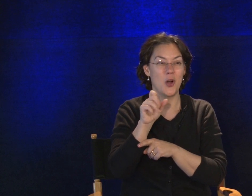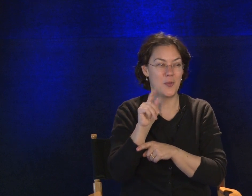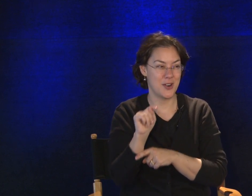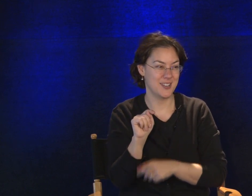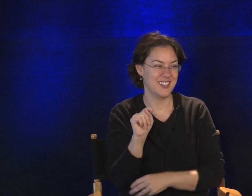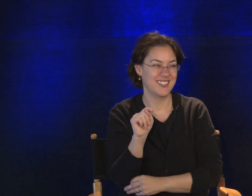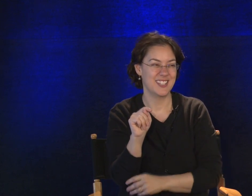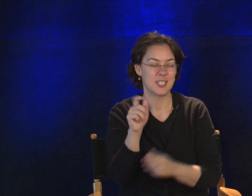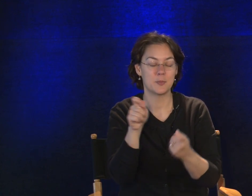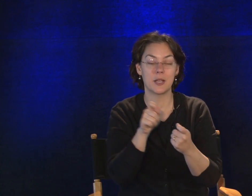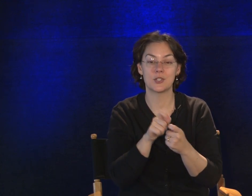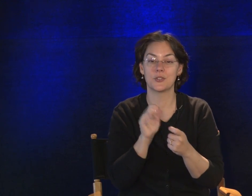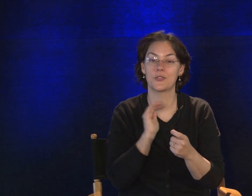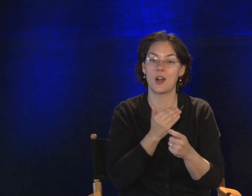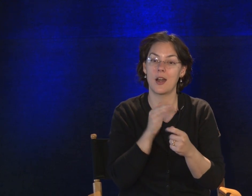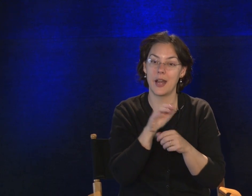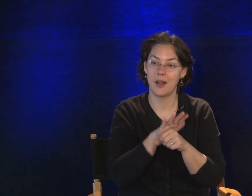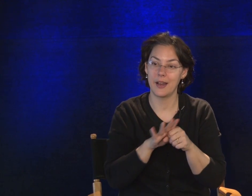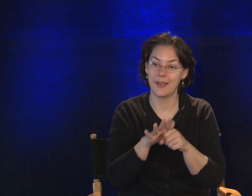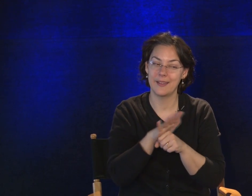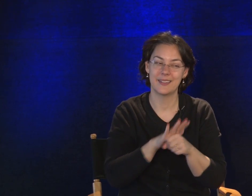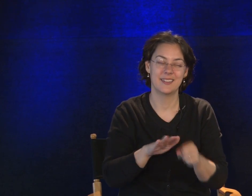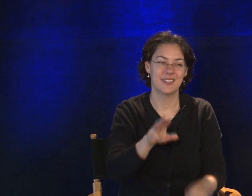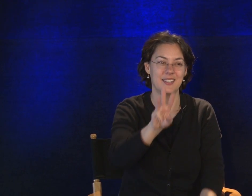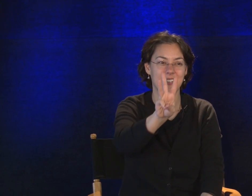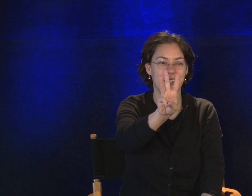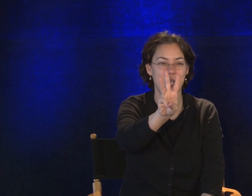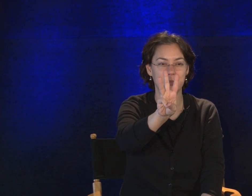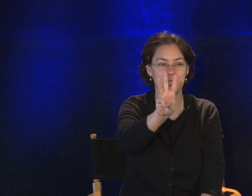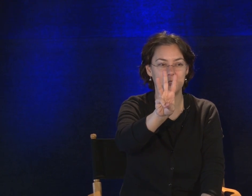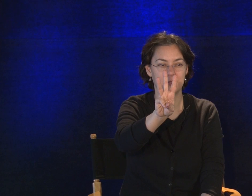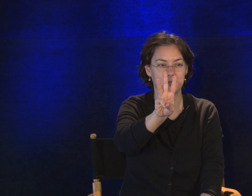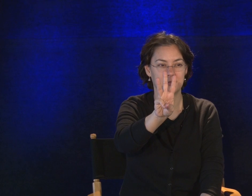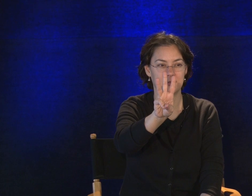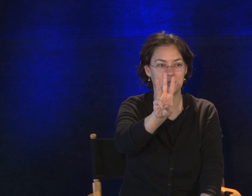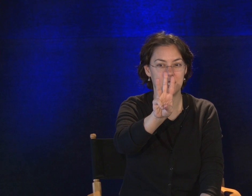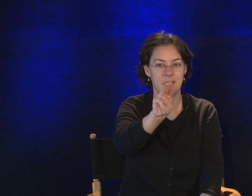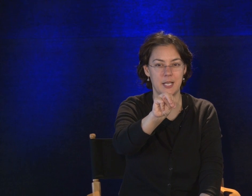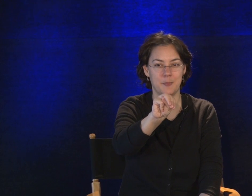Walmart. Special for our area. A W and an M.